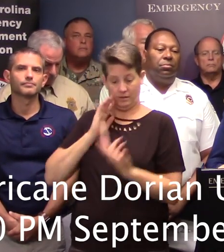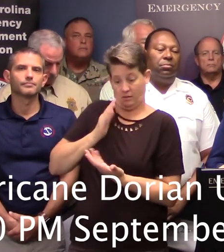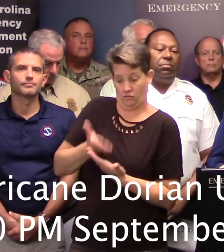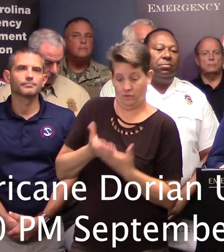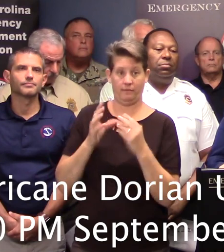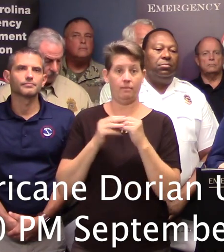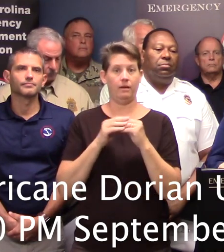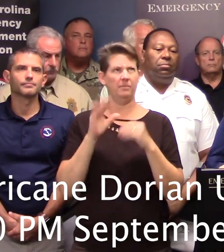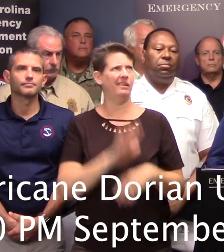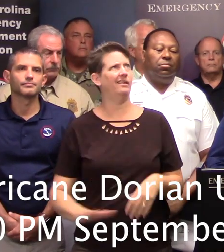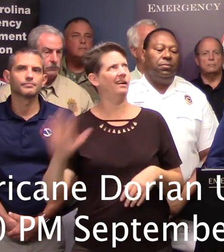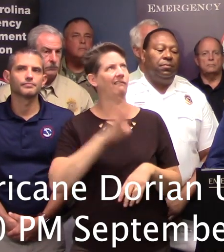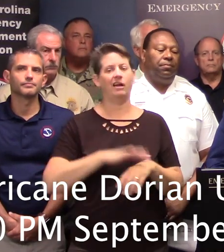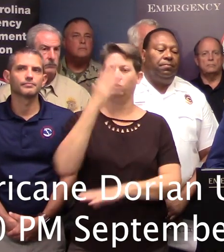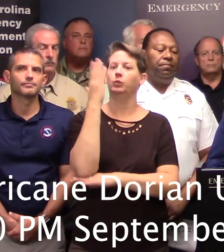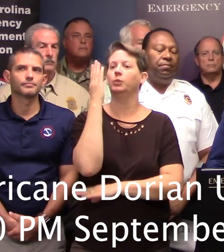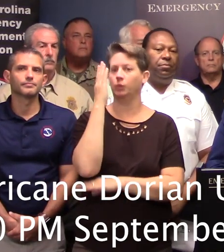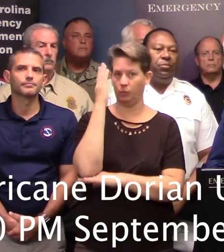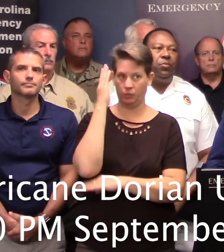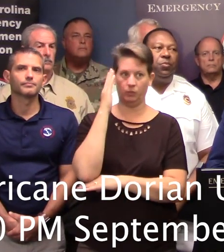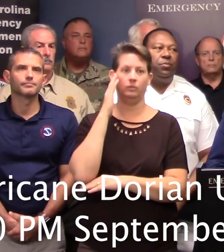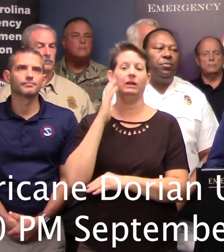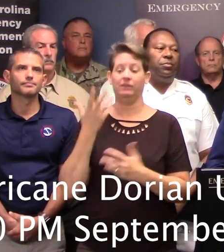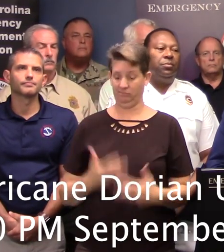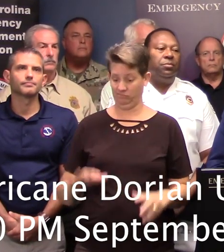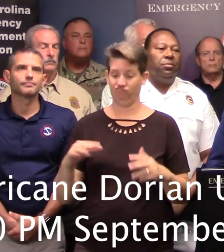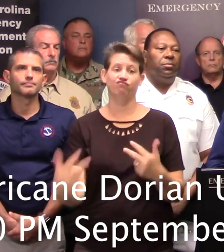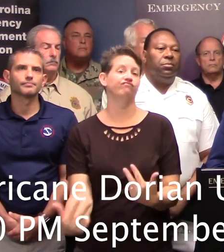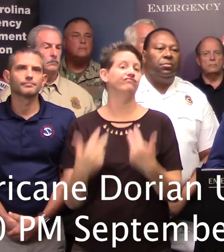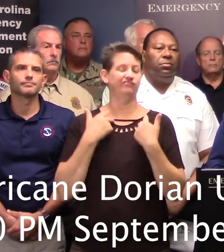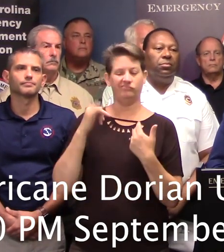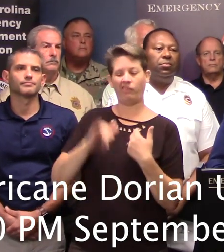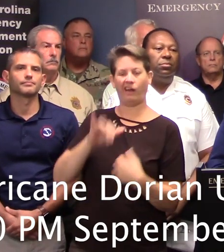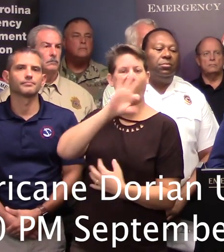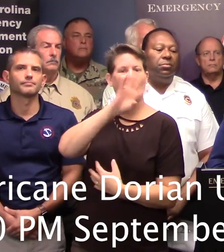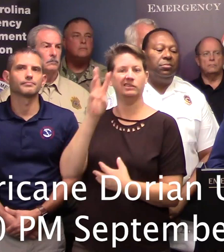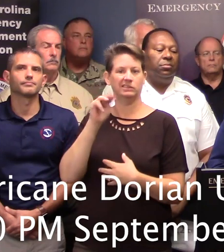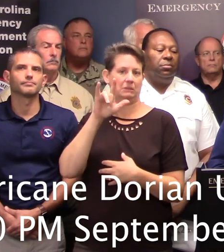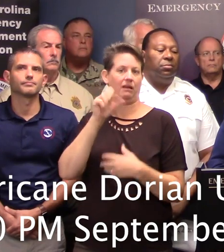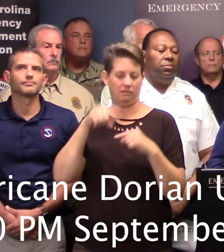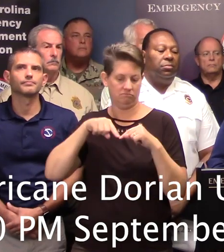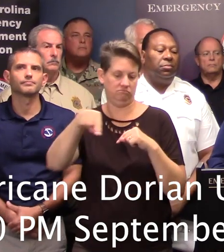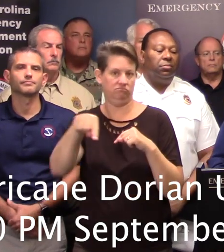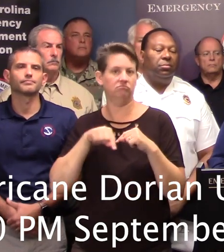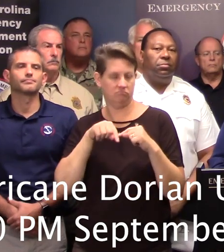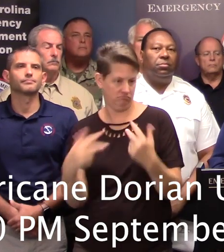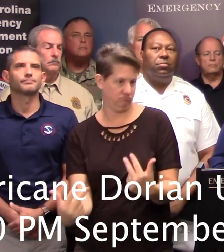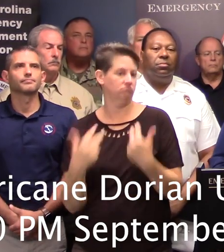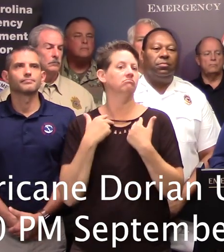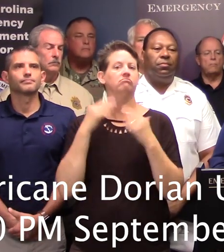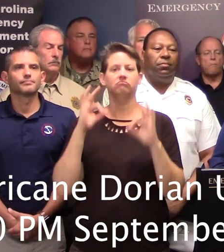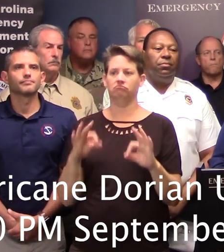on the reverse lanes at approximately noon, having traveled that 96-mile corridor on the reverse side at good